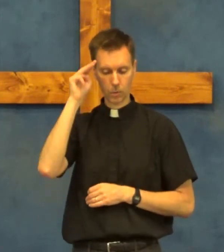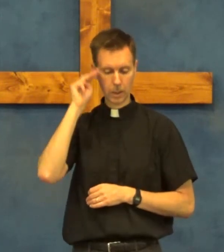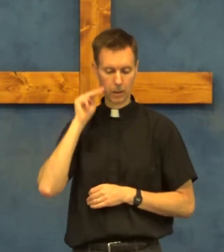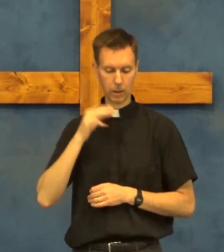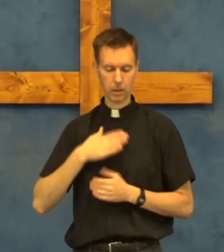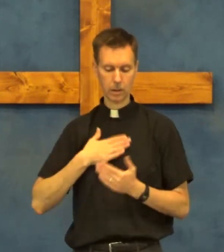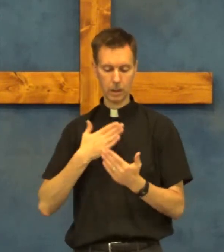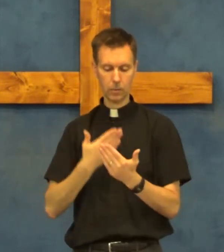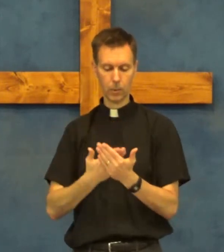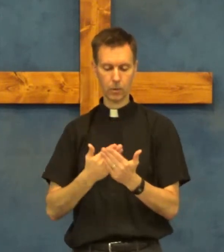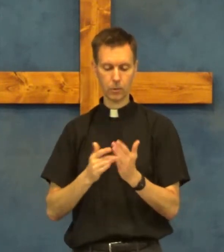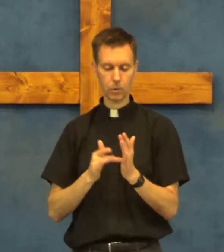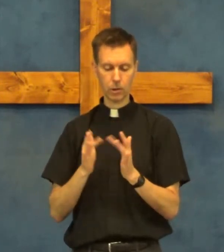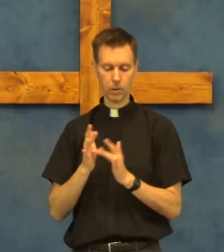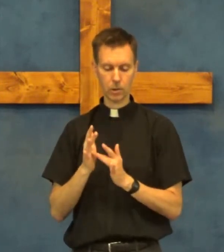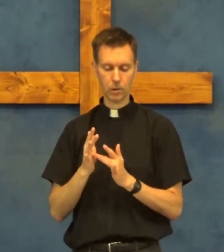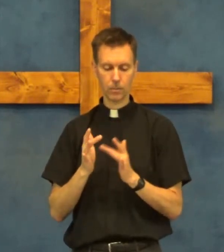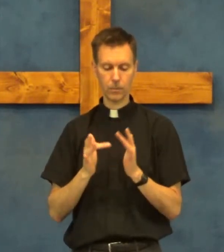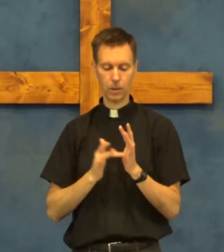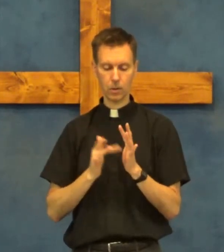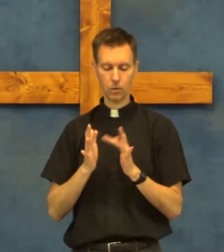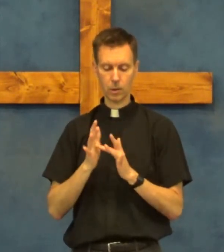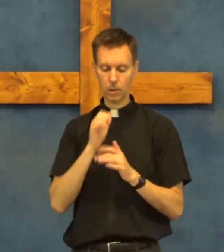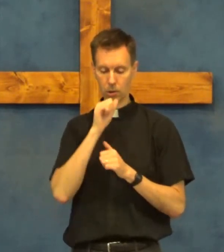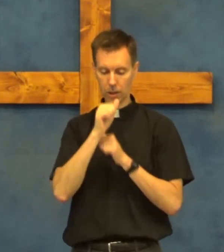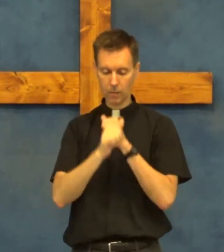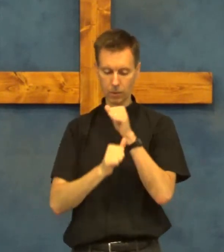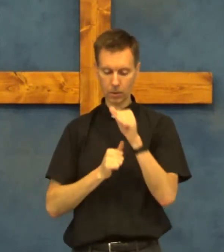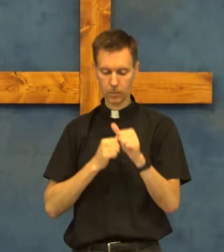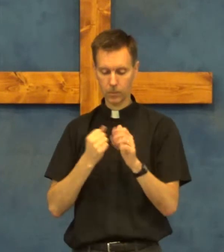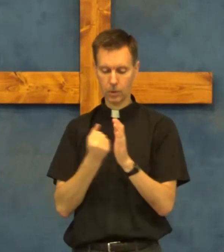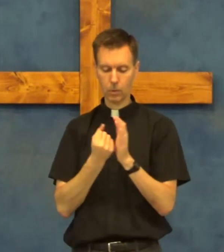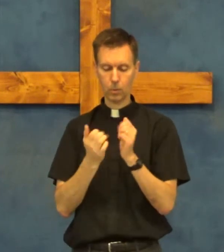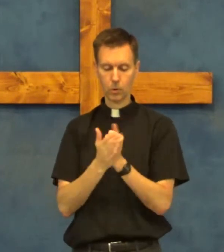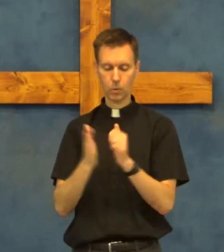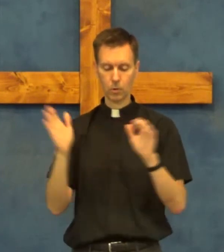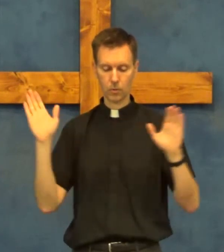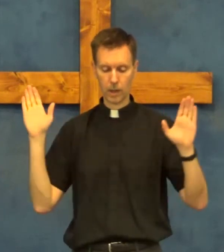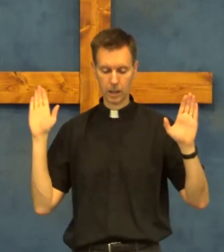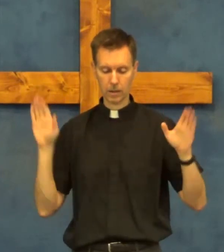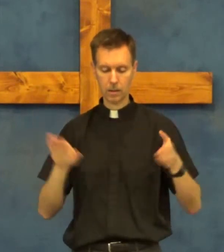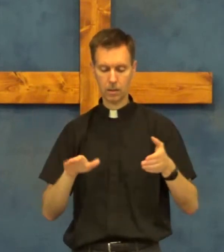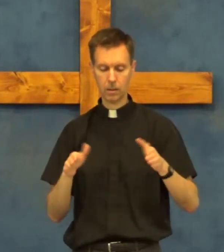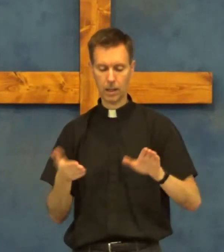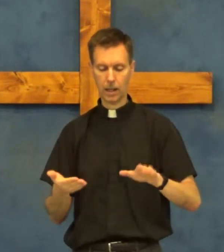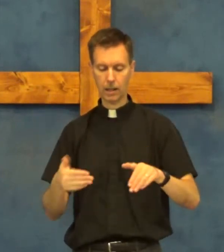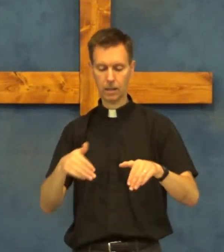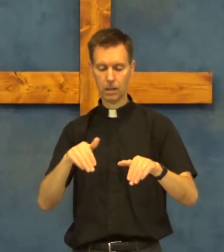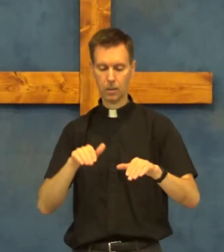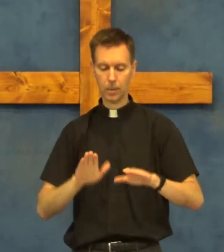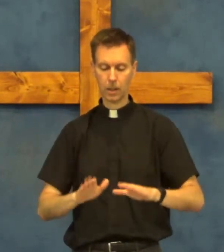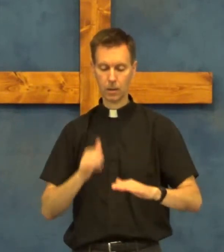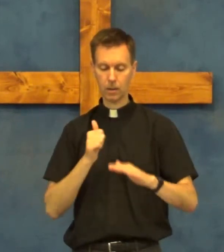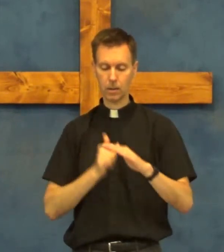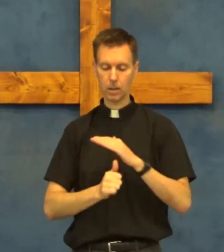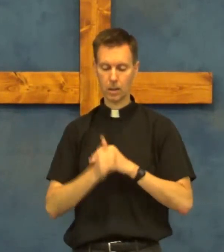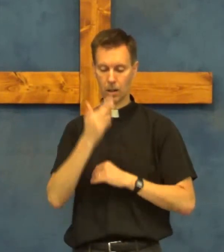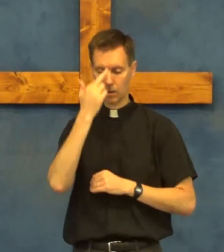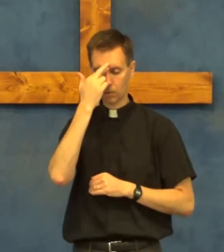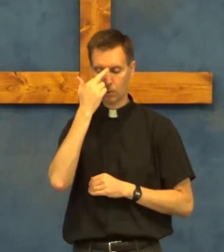Mary gave birth to Jesus Jesus suffered was crucified died and buried under the